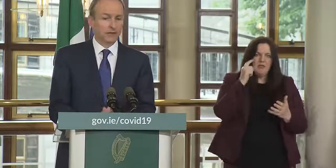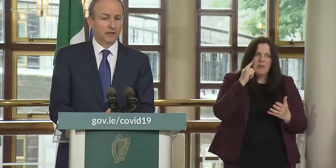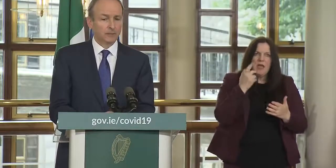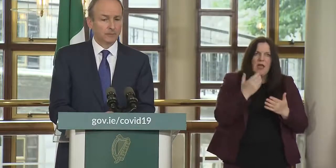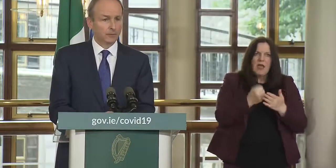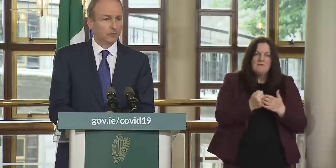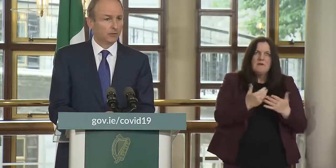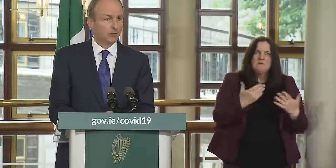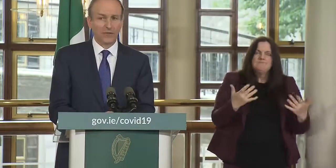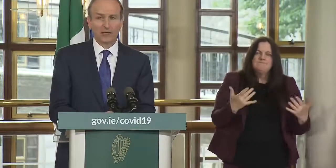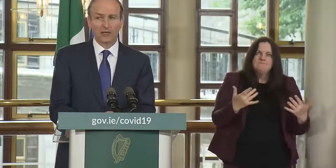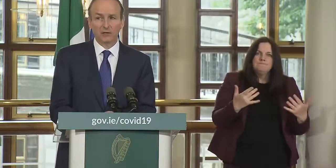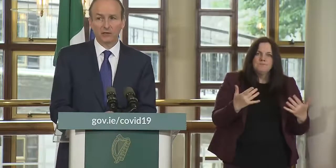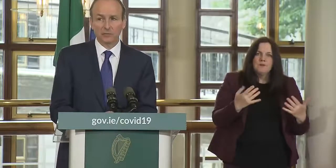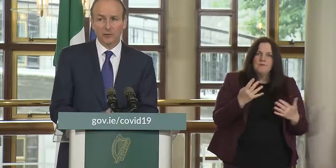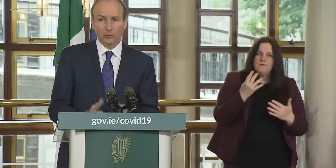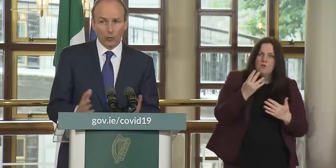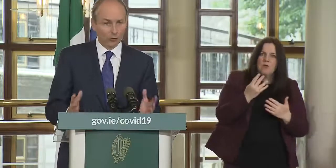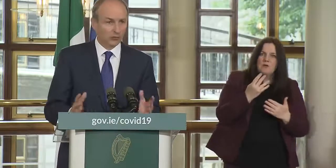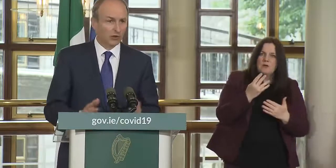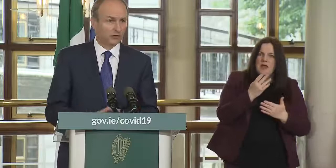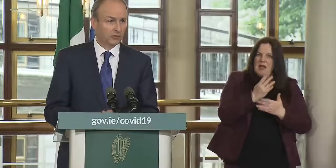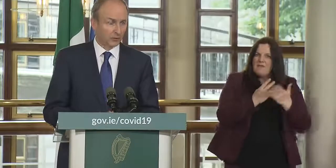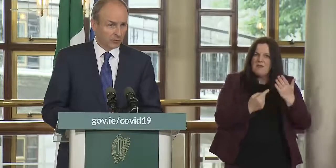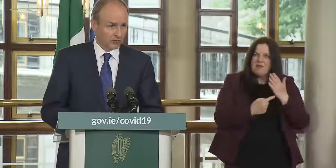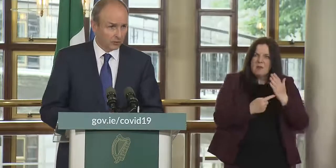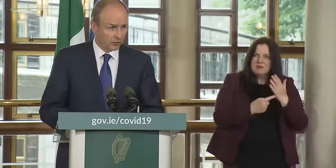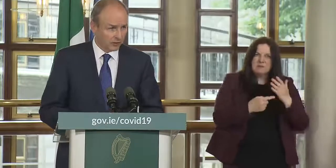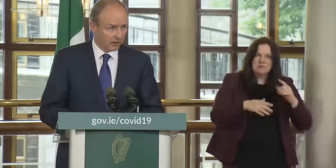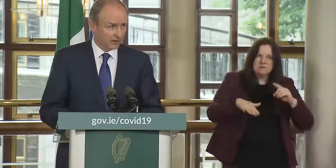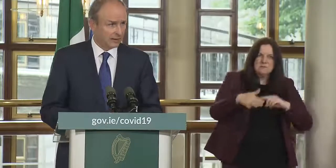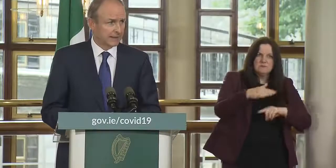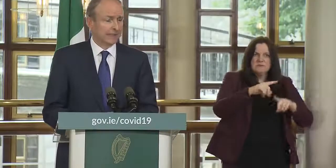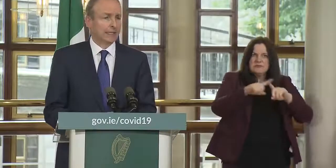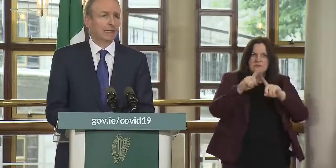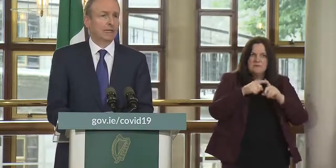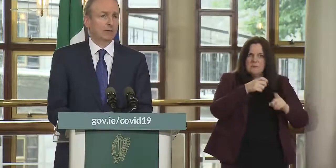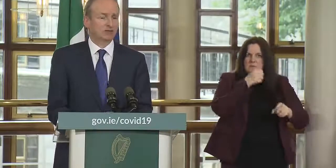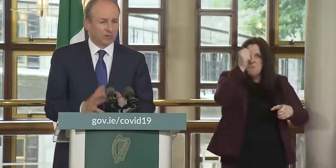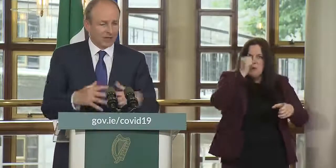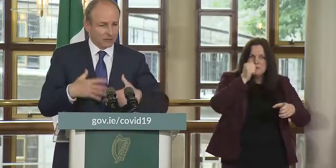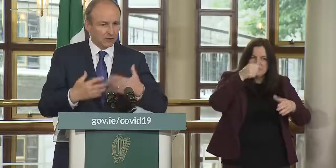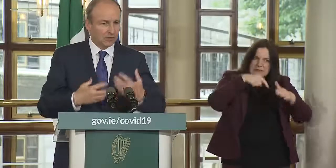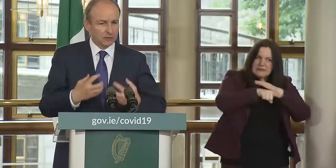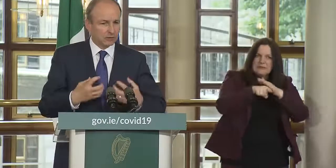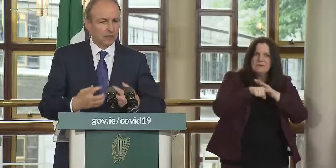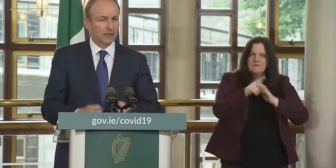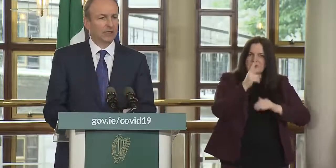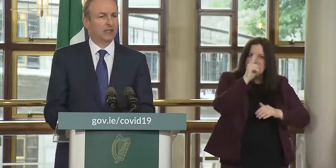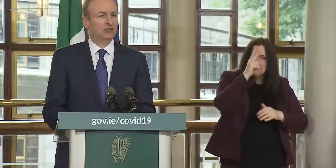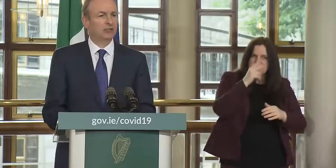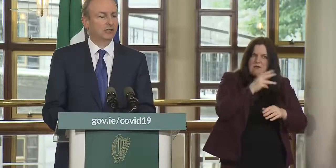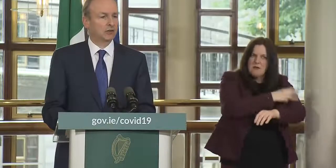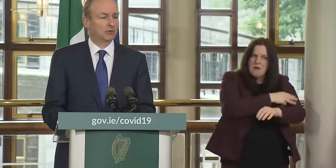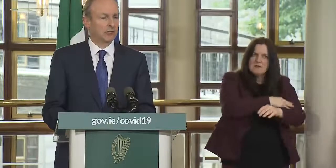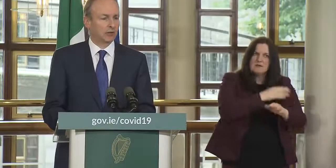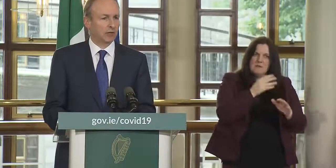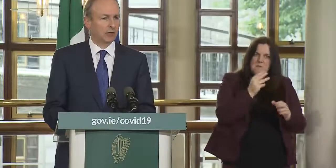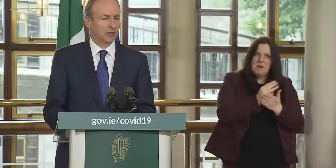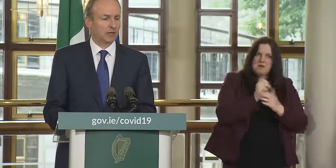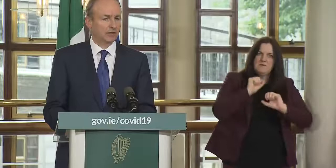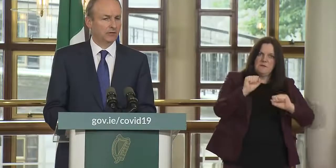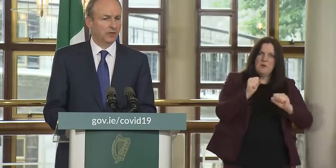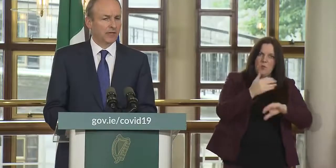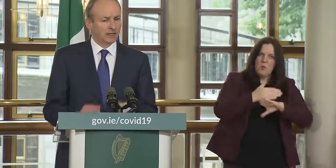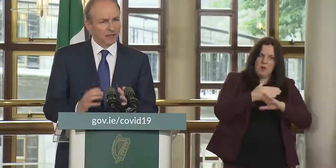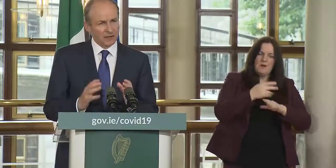um to four and a half thousand maybe more prices the premises were visited which is part of their agenda in terms of getting